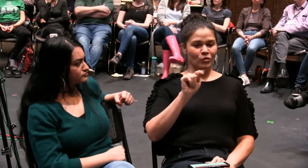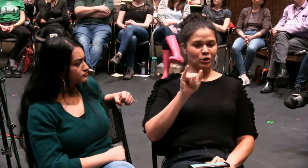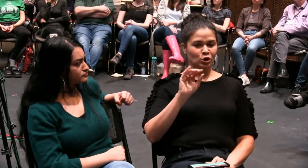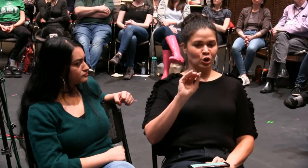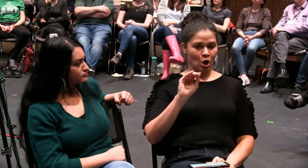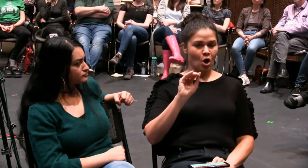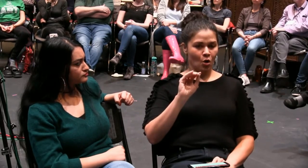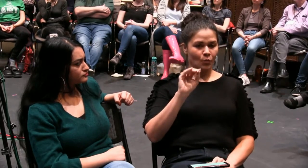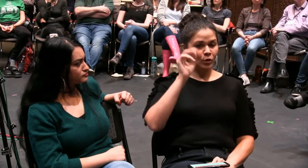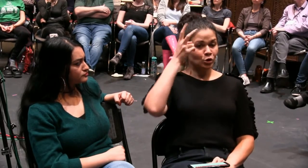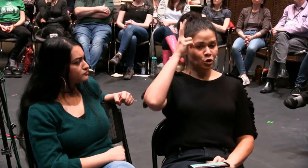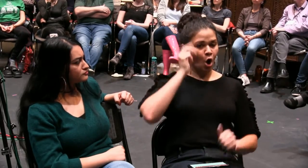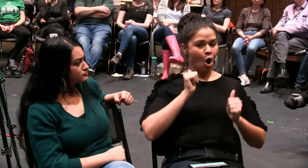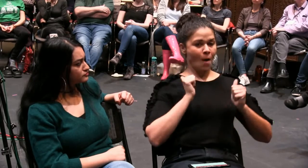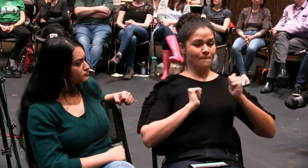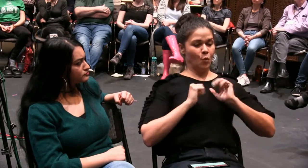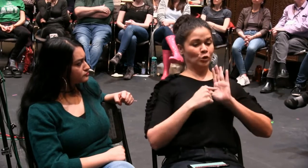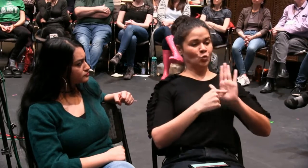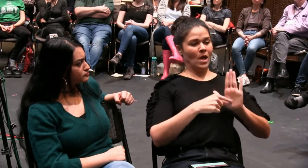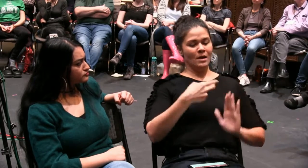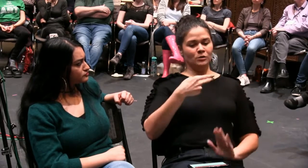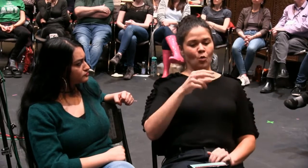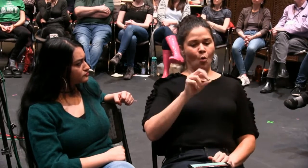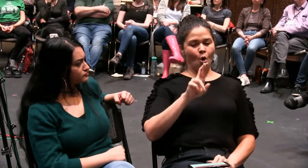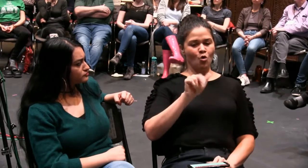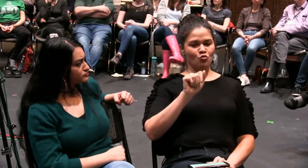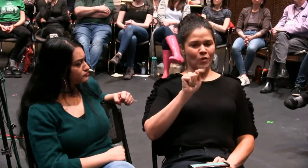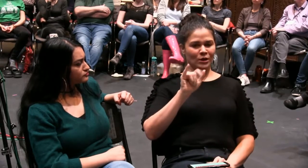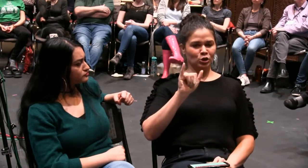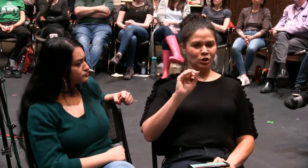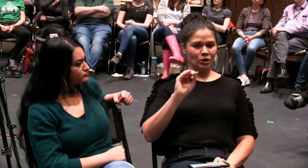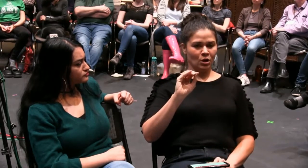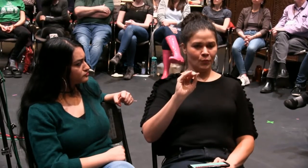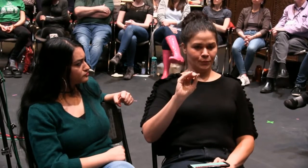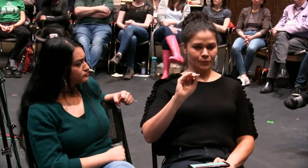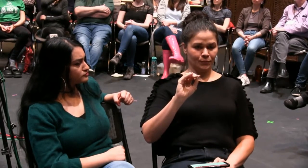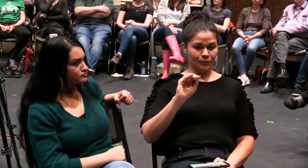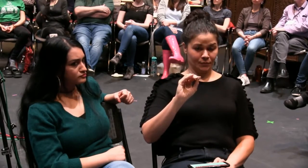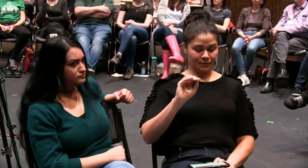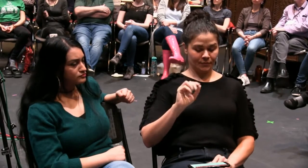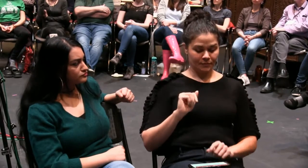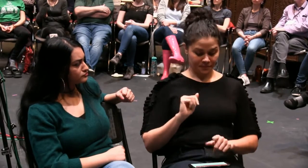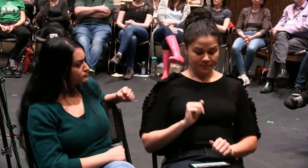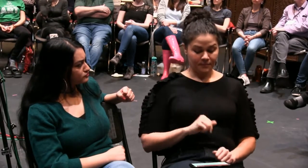And she played Horatio in that production.